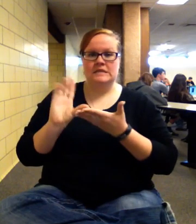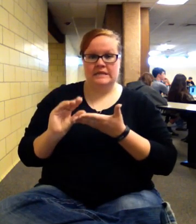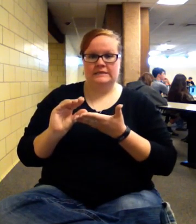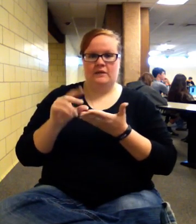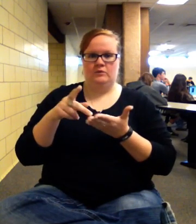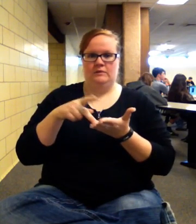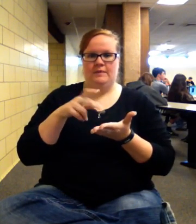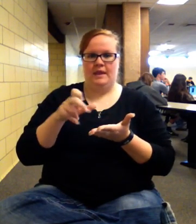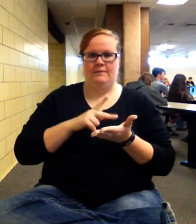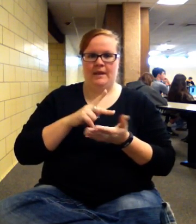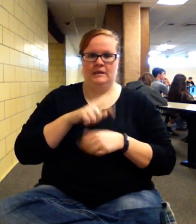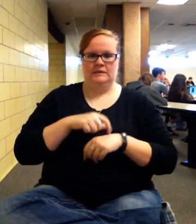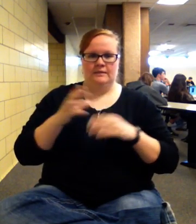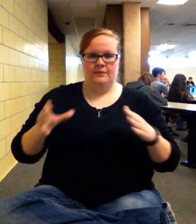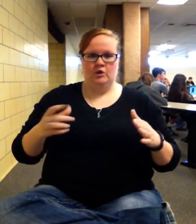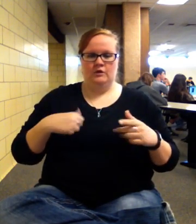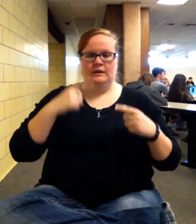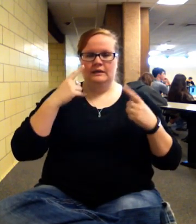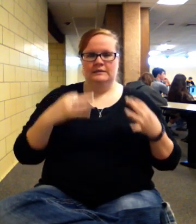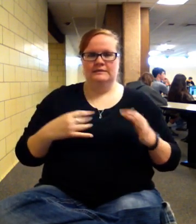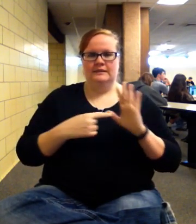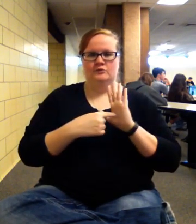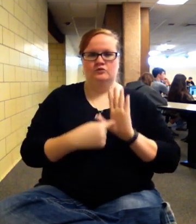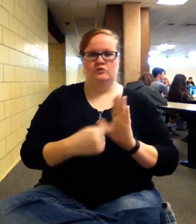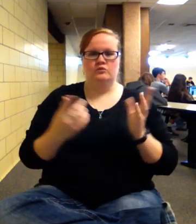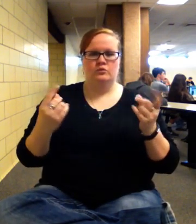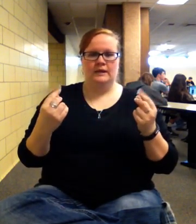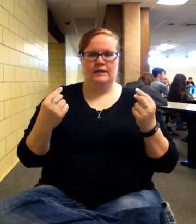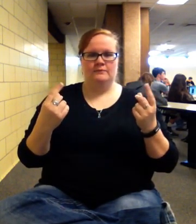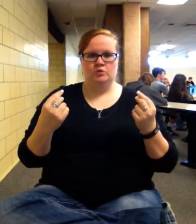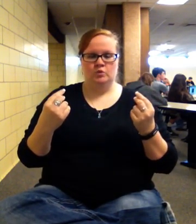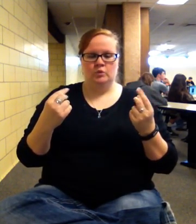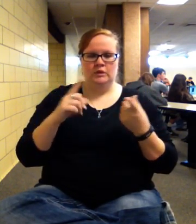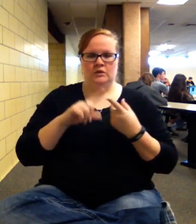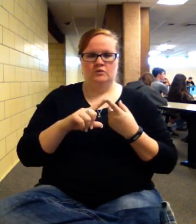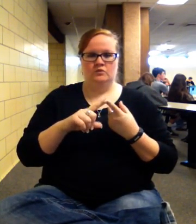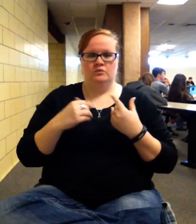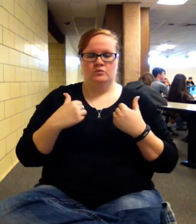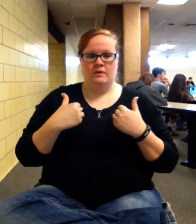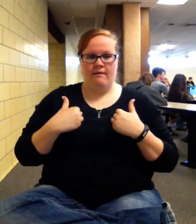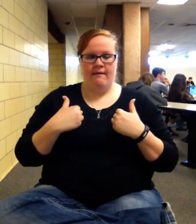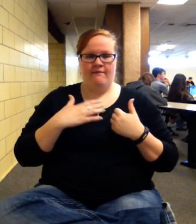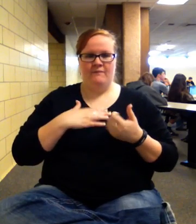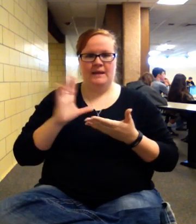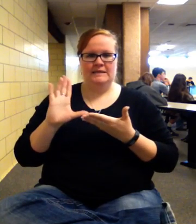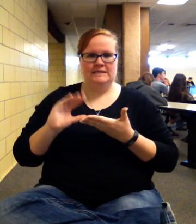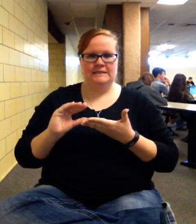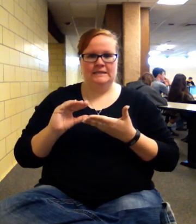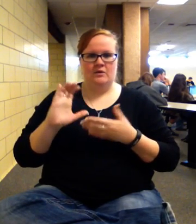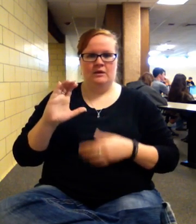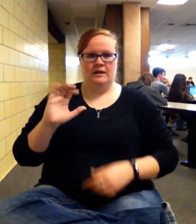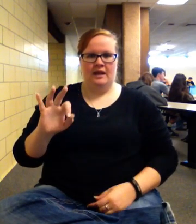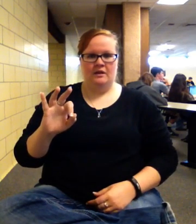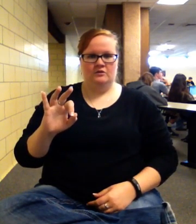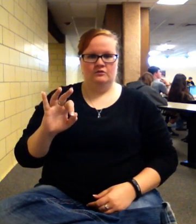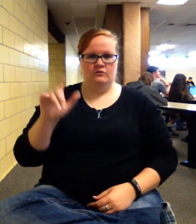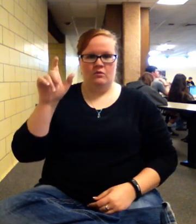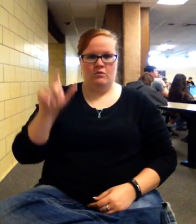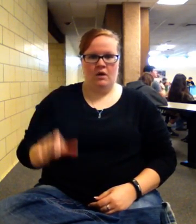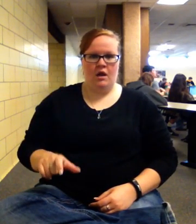decided I would show you guys what I'm doing then to get my discounted cash flow column. You're going to